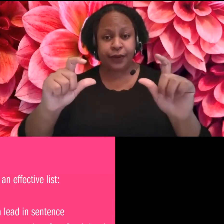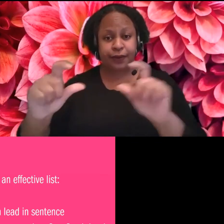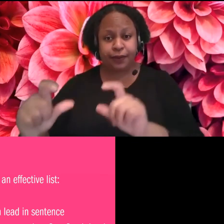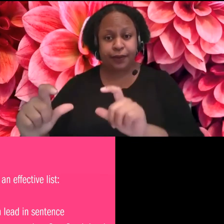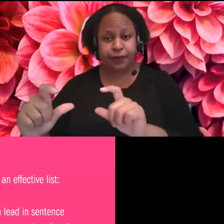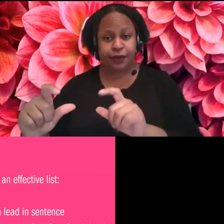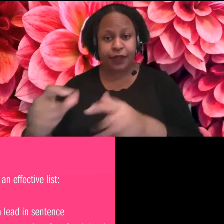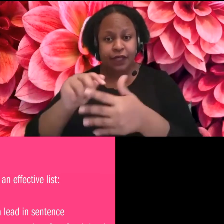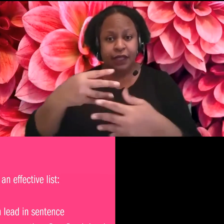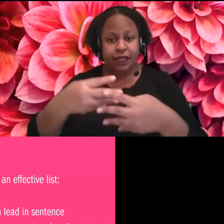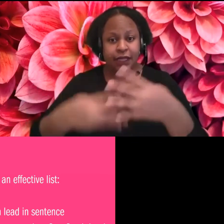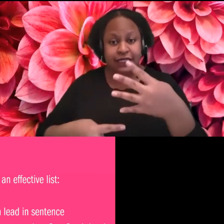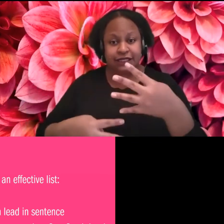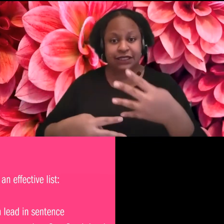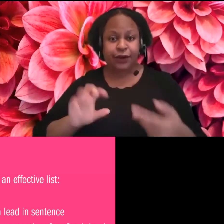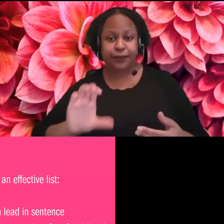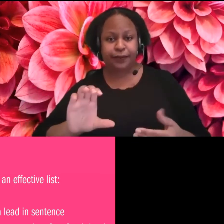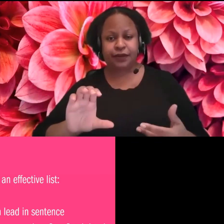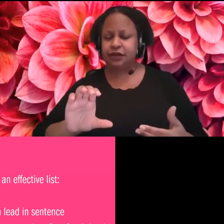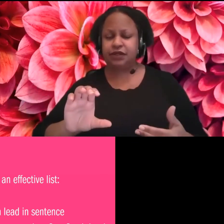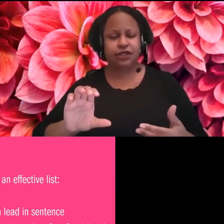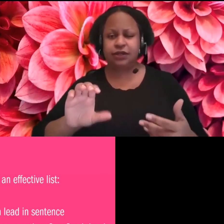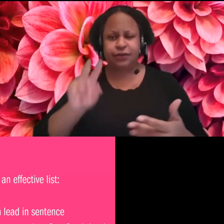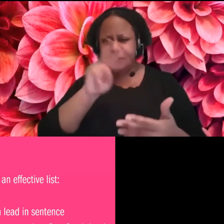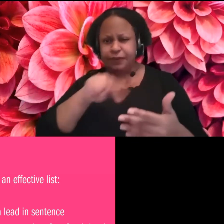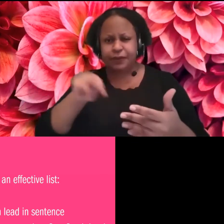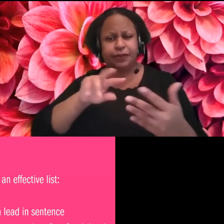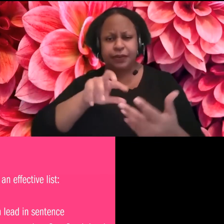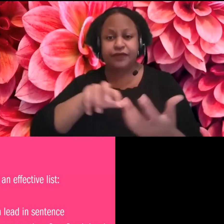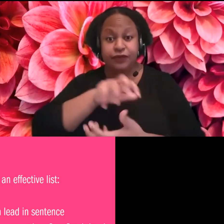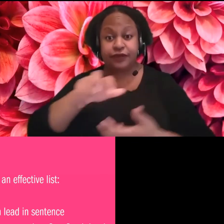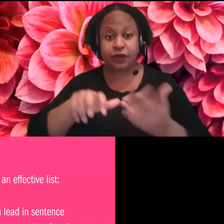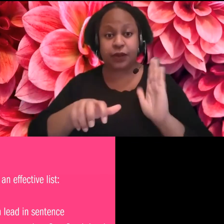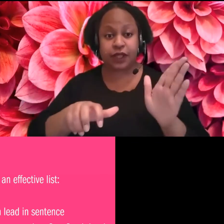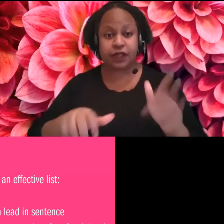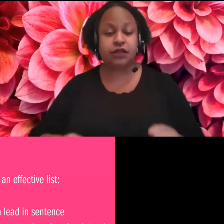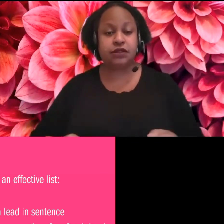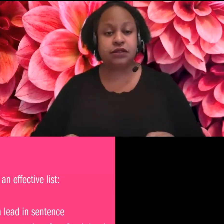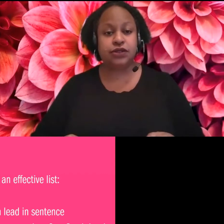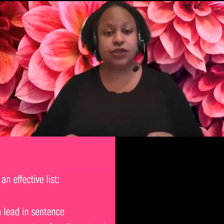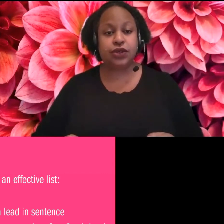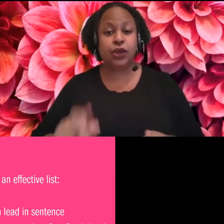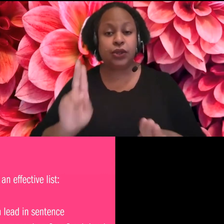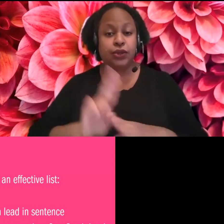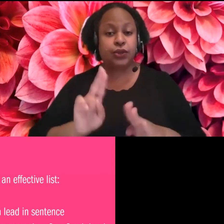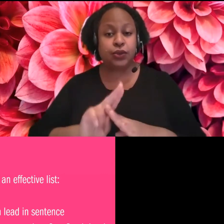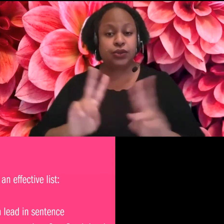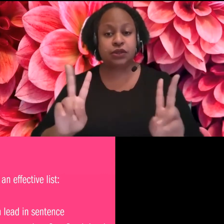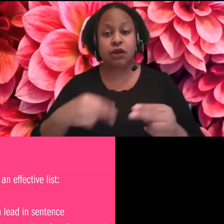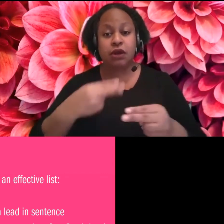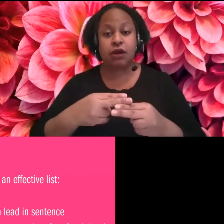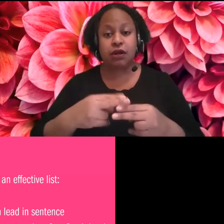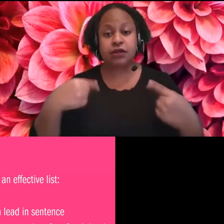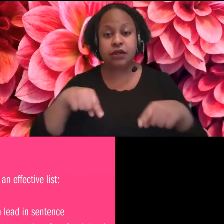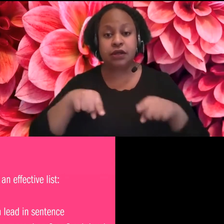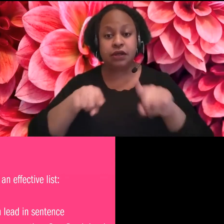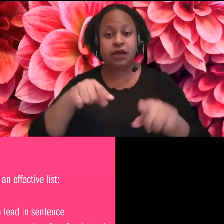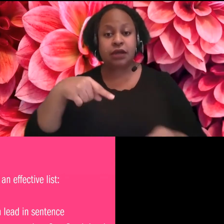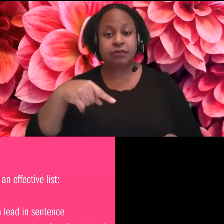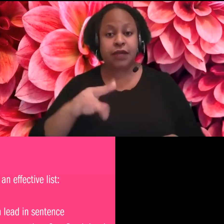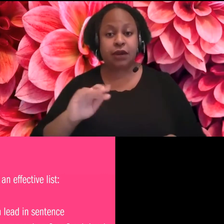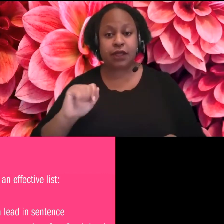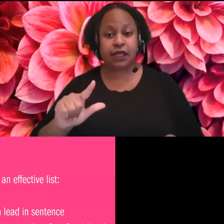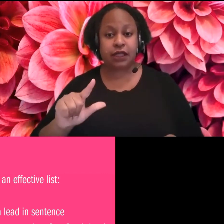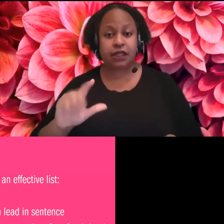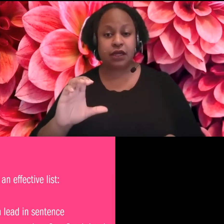and use parallel construction. I actually only recently learned what that was called, even though I've been doing